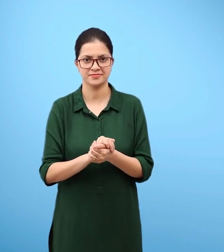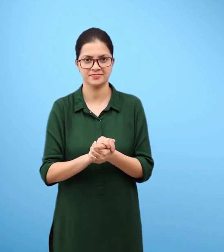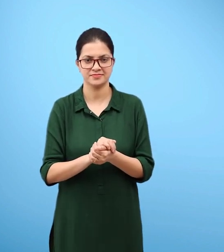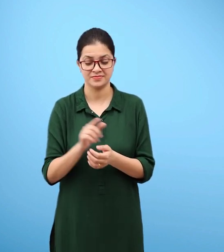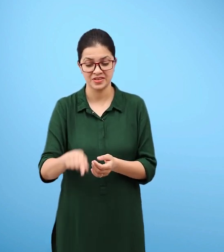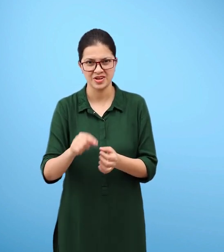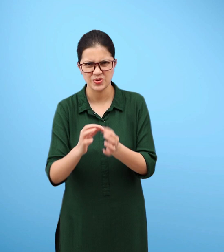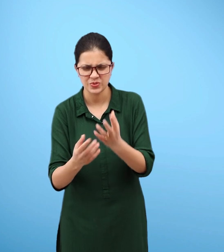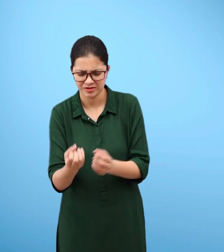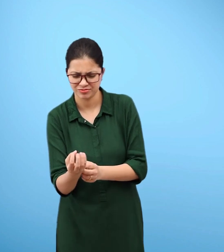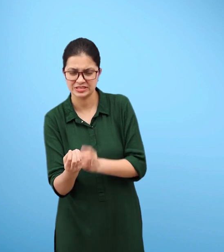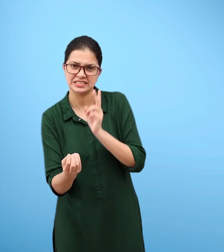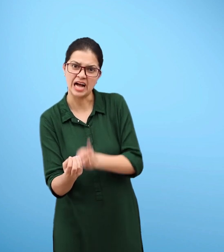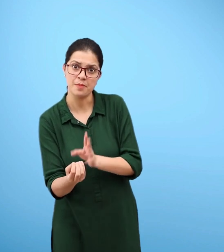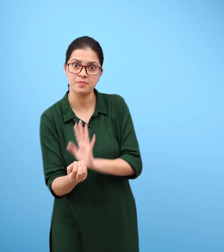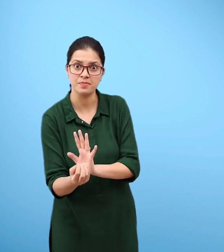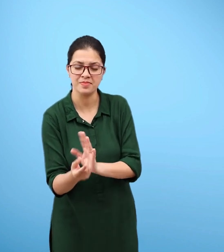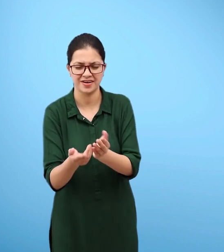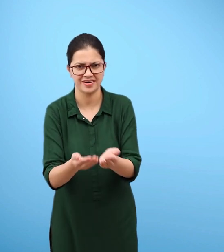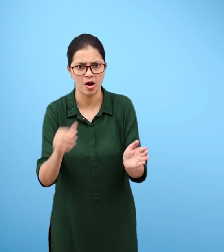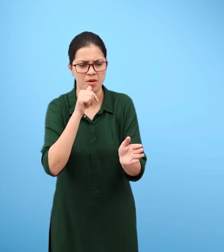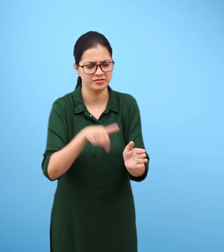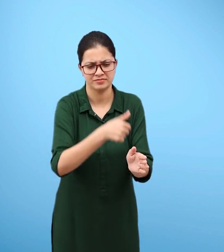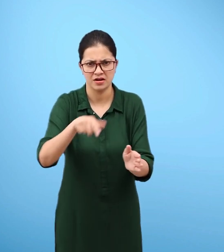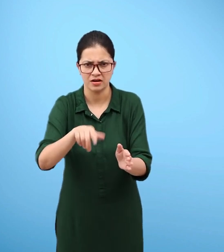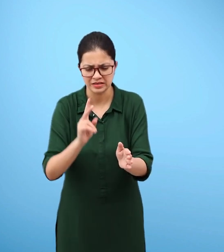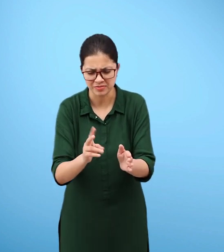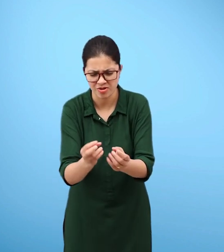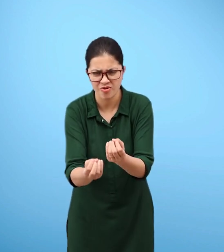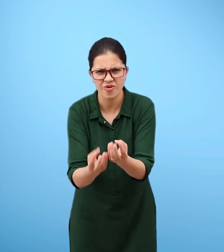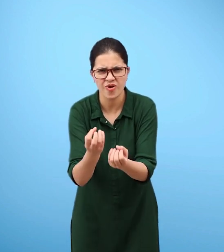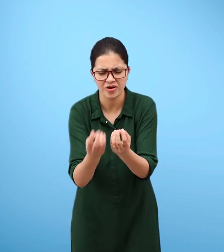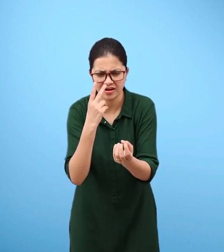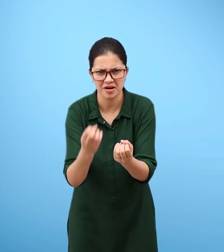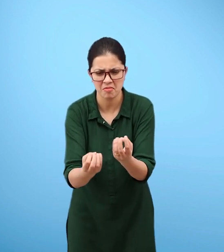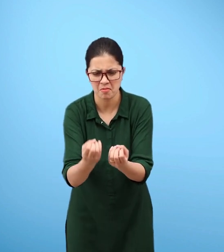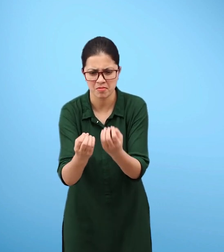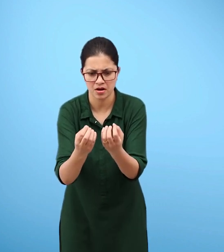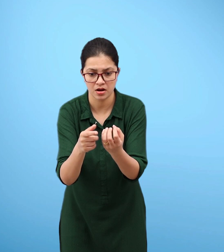As you continue heating, the water itself turns into vapour and finally begins to boil.